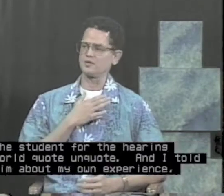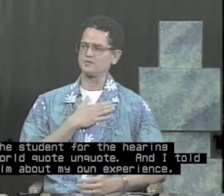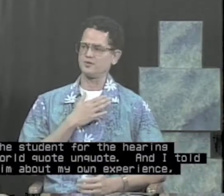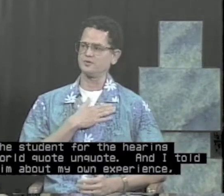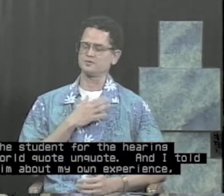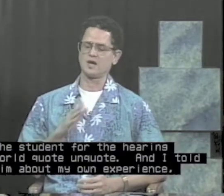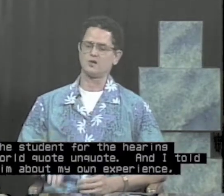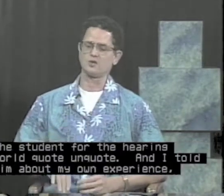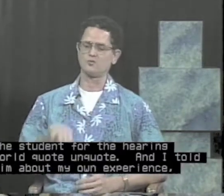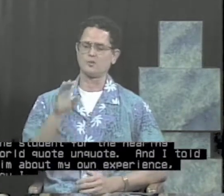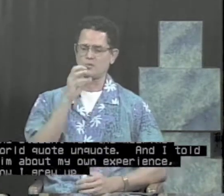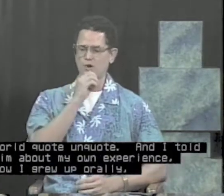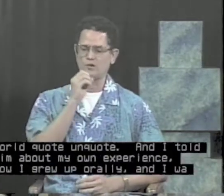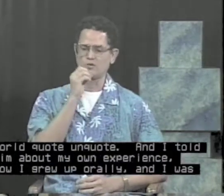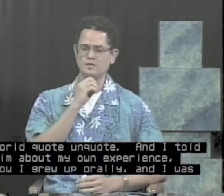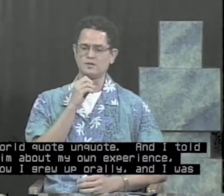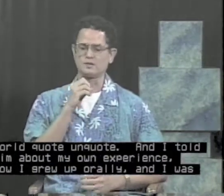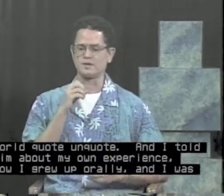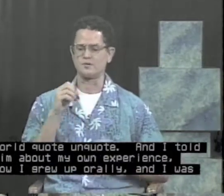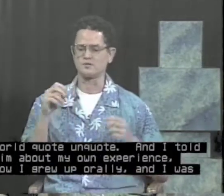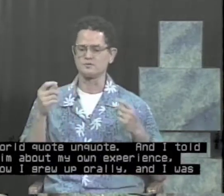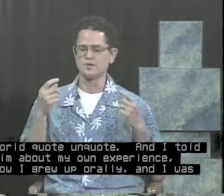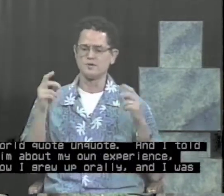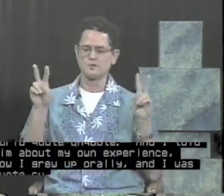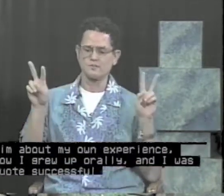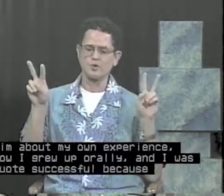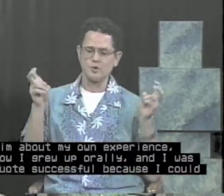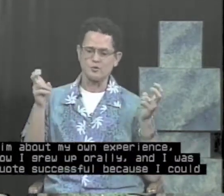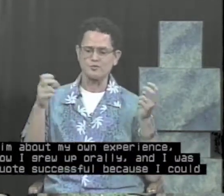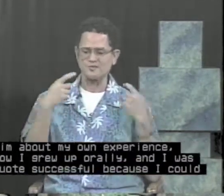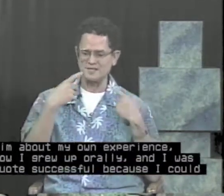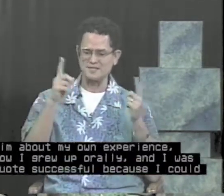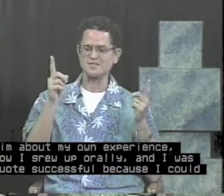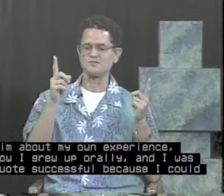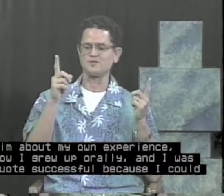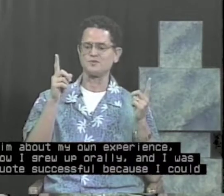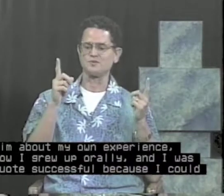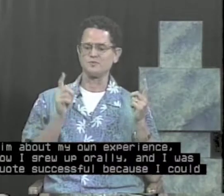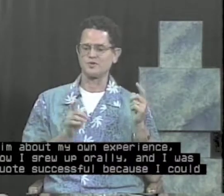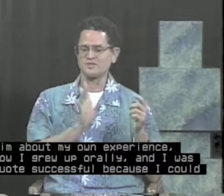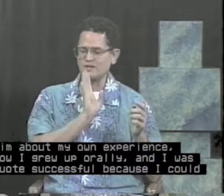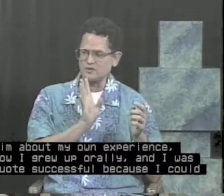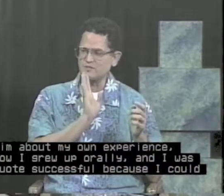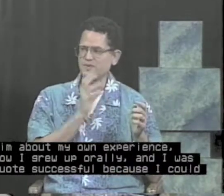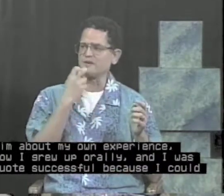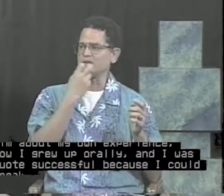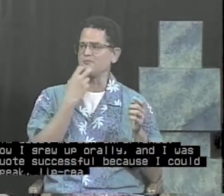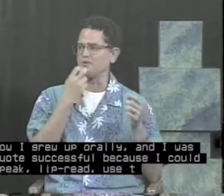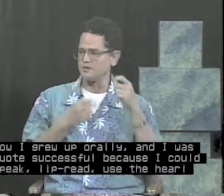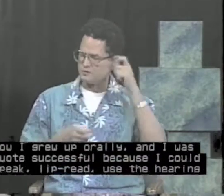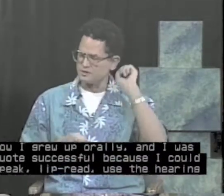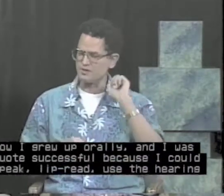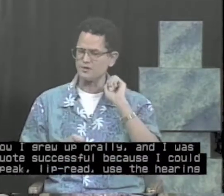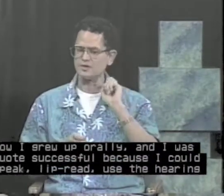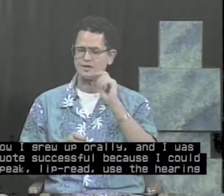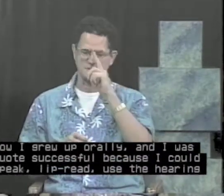experience, how I grew up hourly and I was, quote, successful because I could speak, lipread, use the hearing aid.